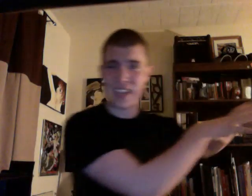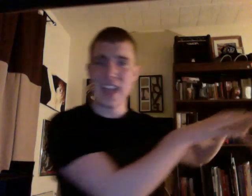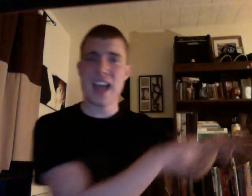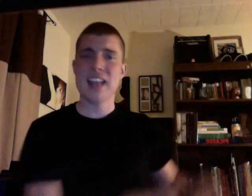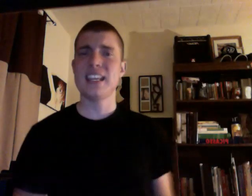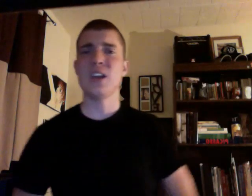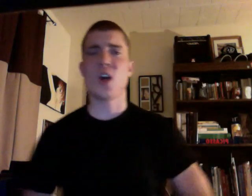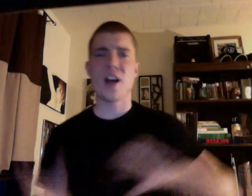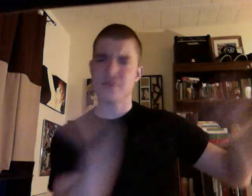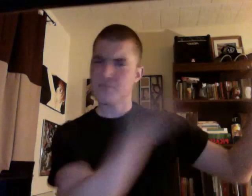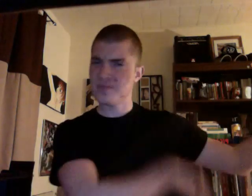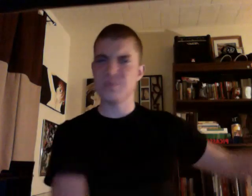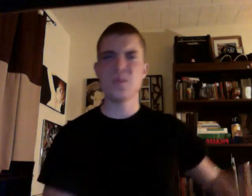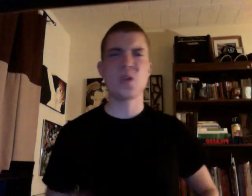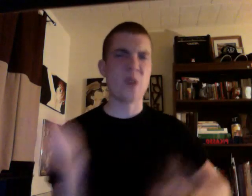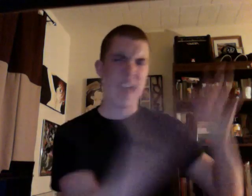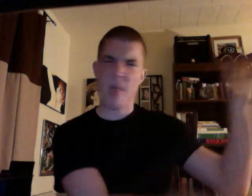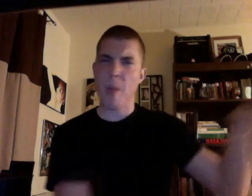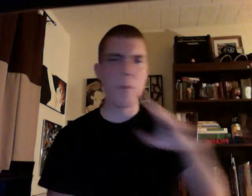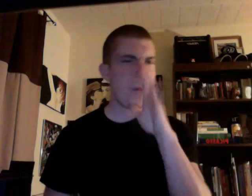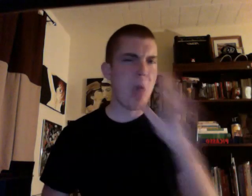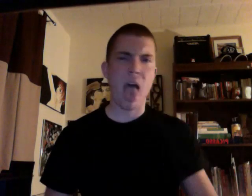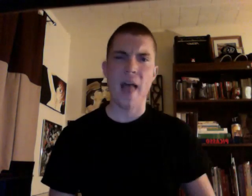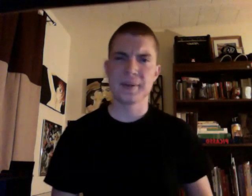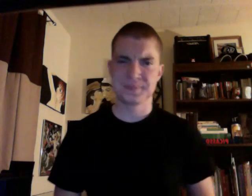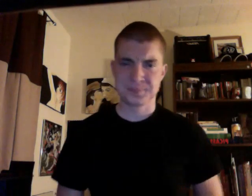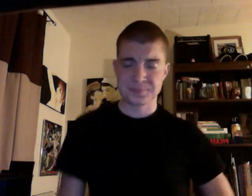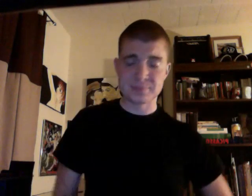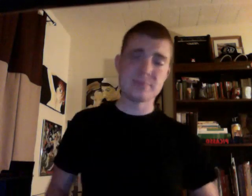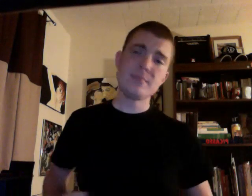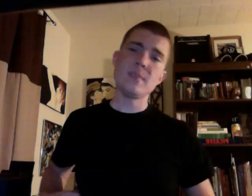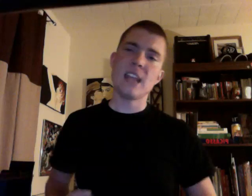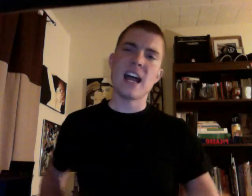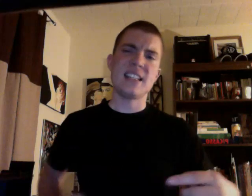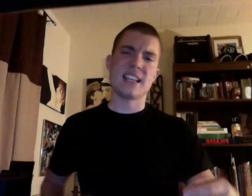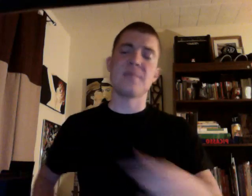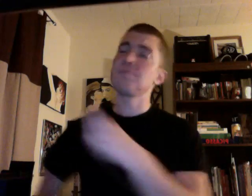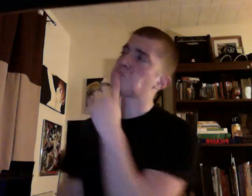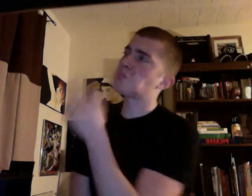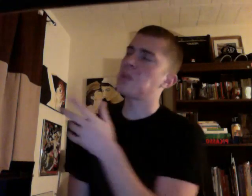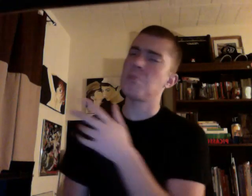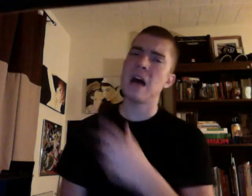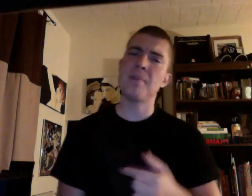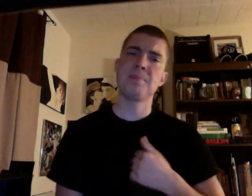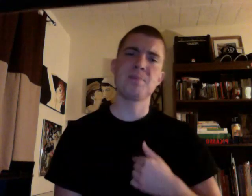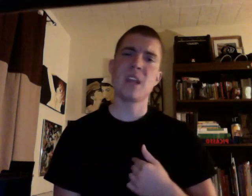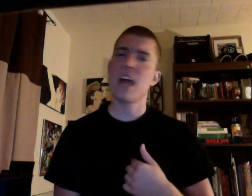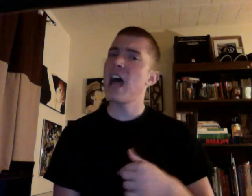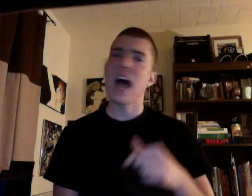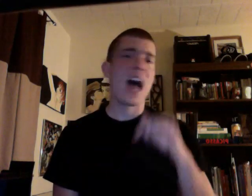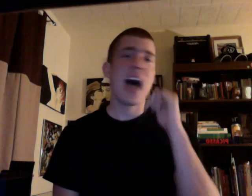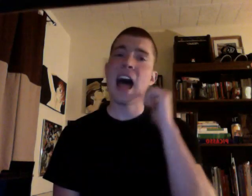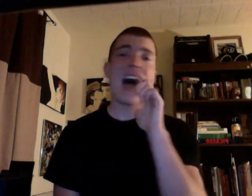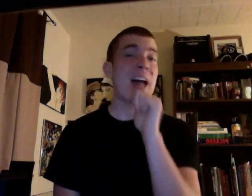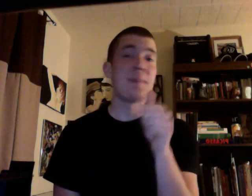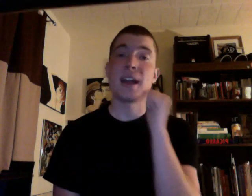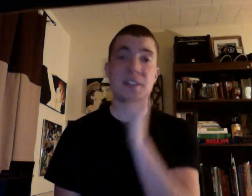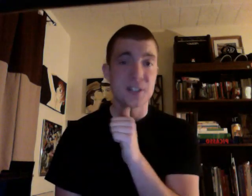Take it all off, throw away, bleh. I say, mom, I'm not a girl,